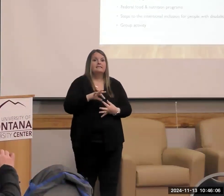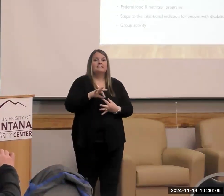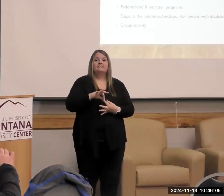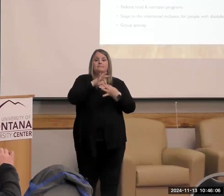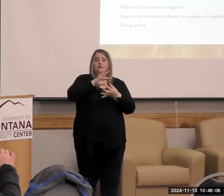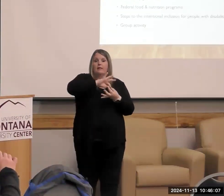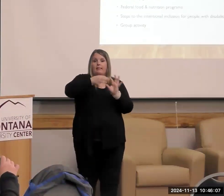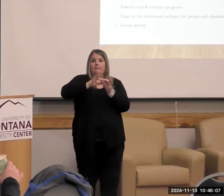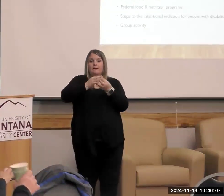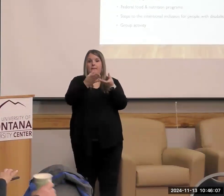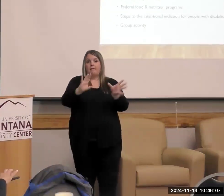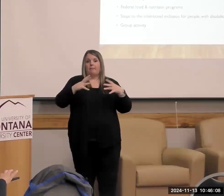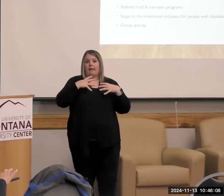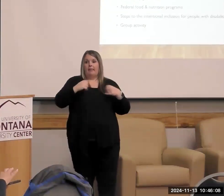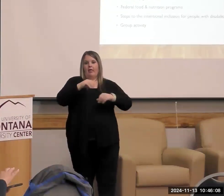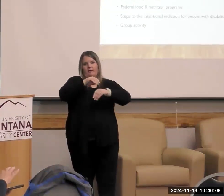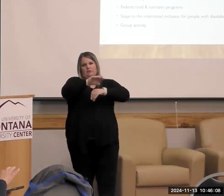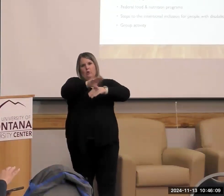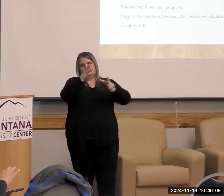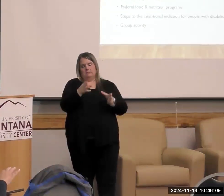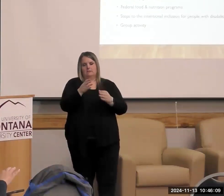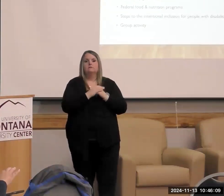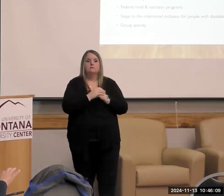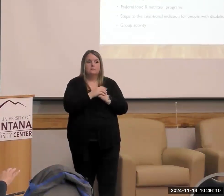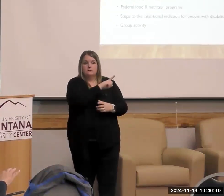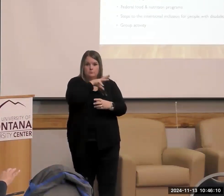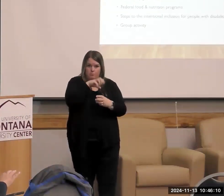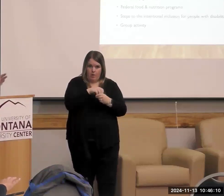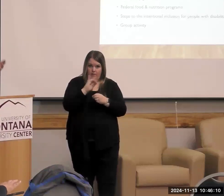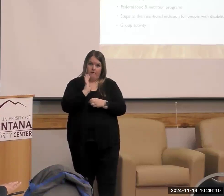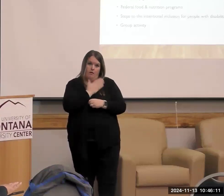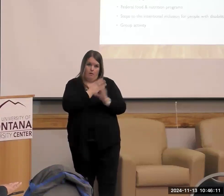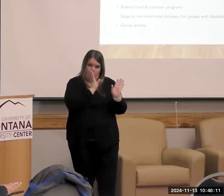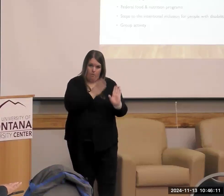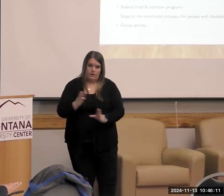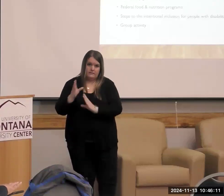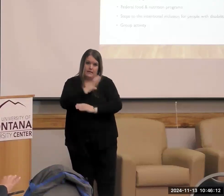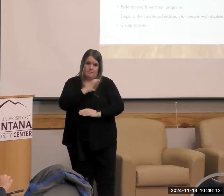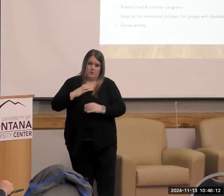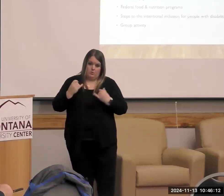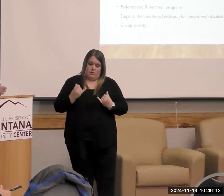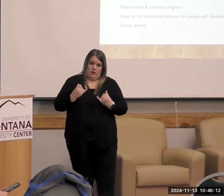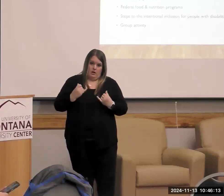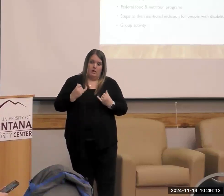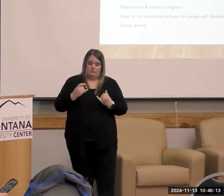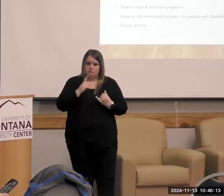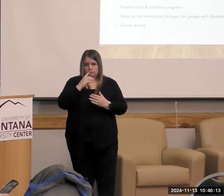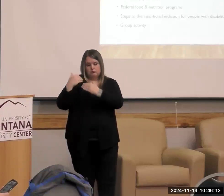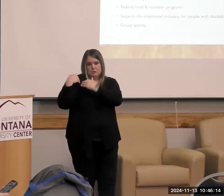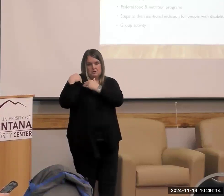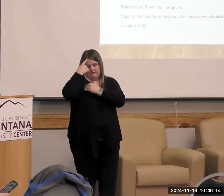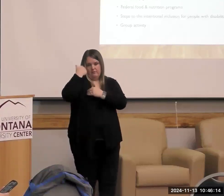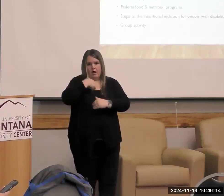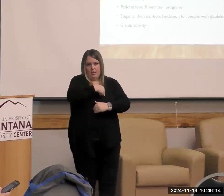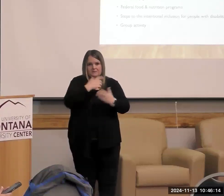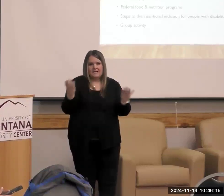Health Consultant, and is part of our organizing committee for today and largely responsible for us even being